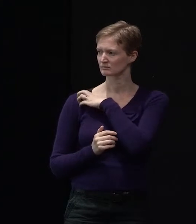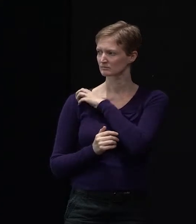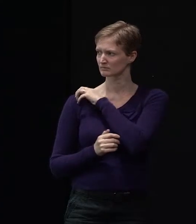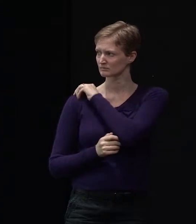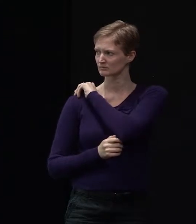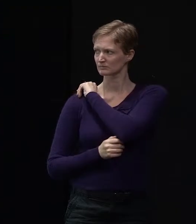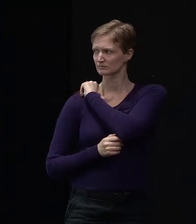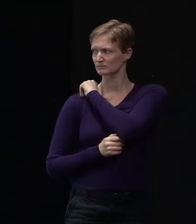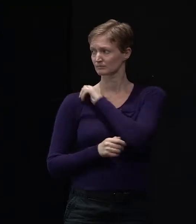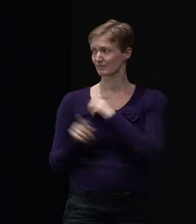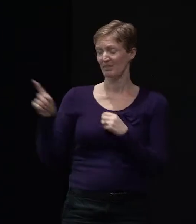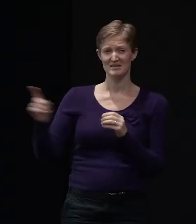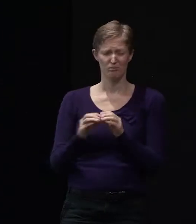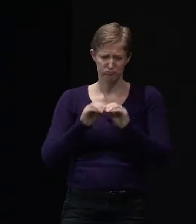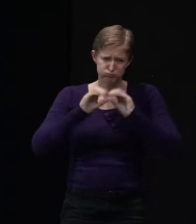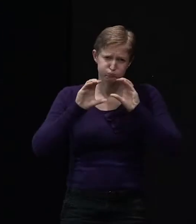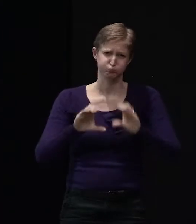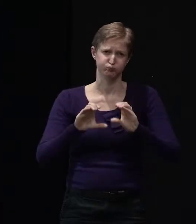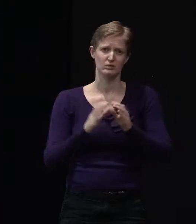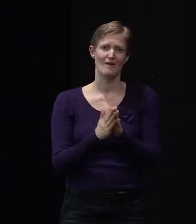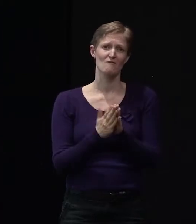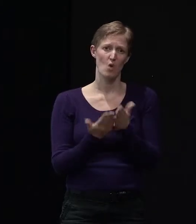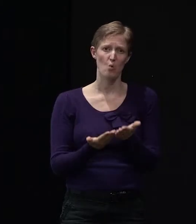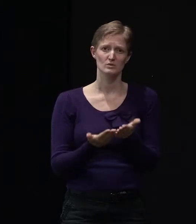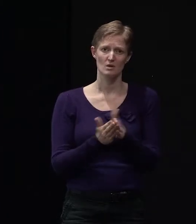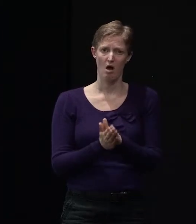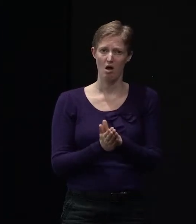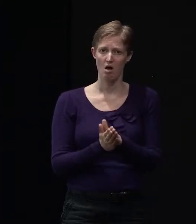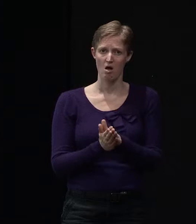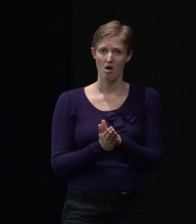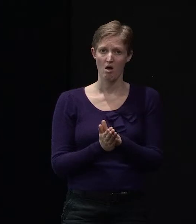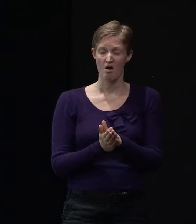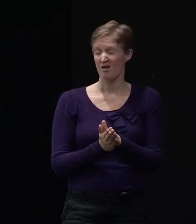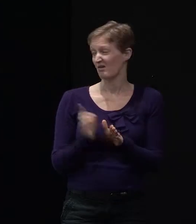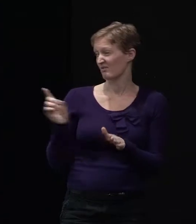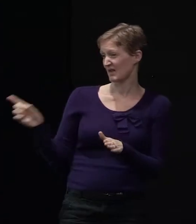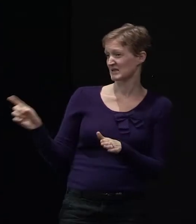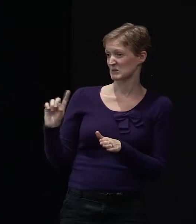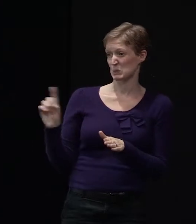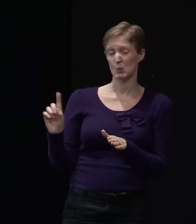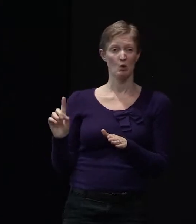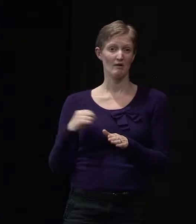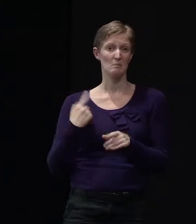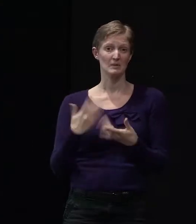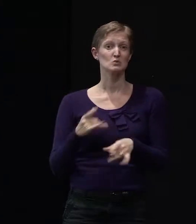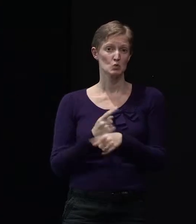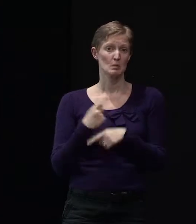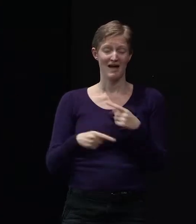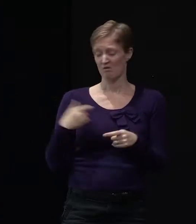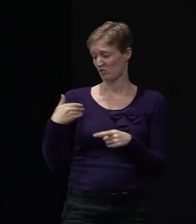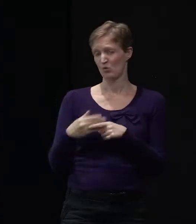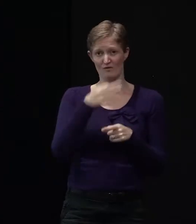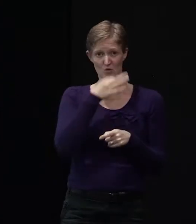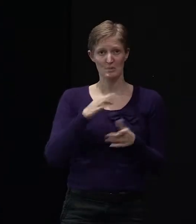This very, very fat folder is essentially what I've been talking about for the last couple of minutes or so. This is written for